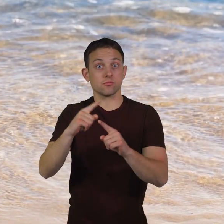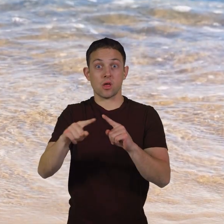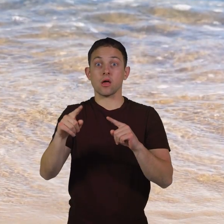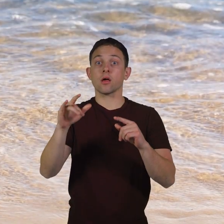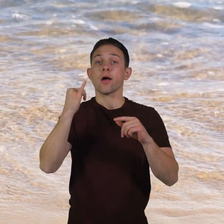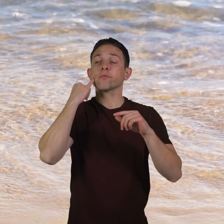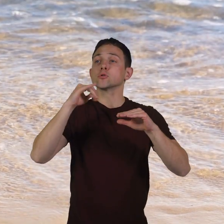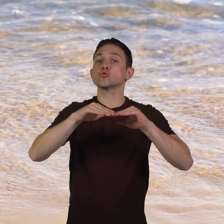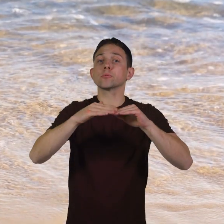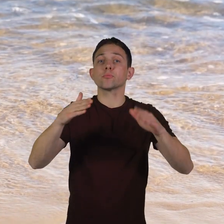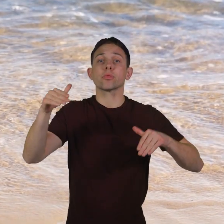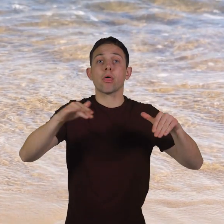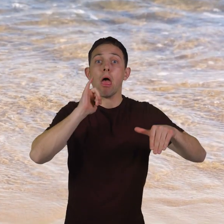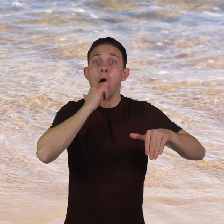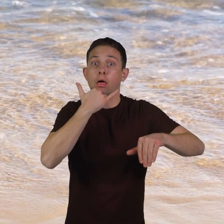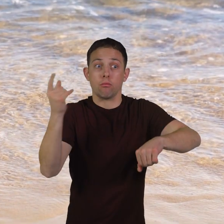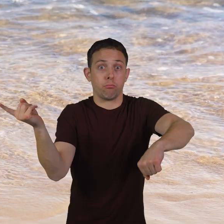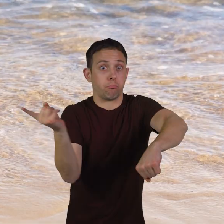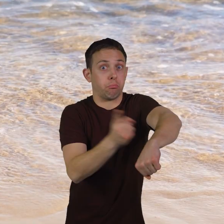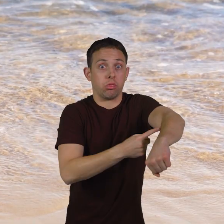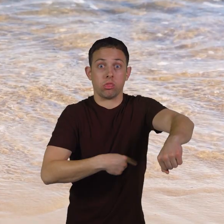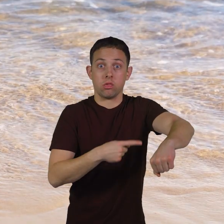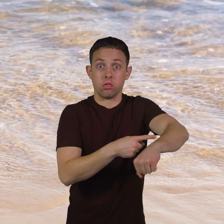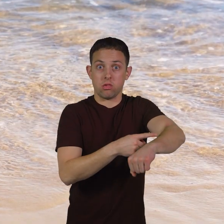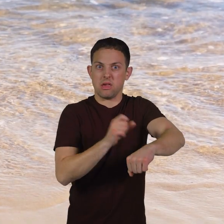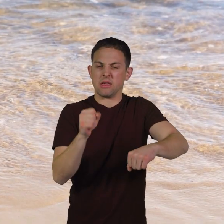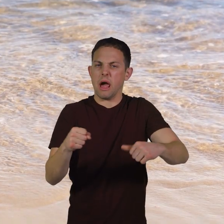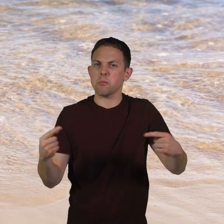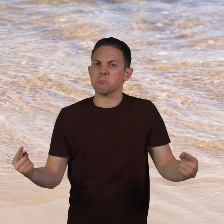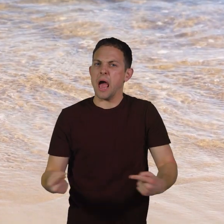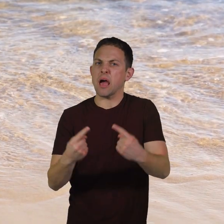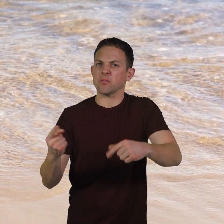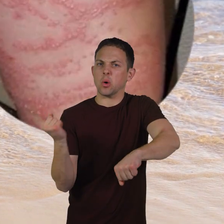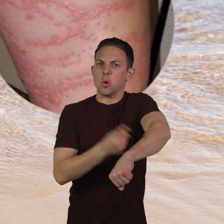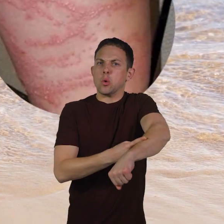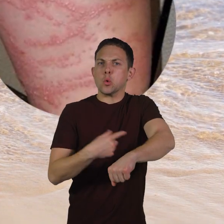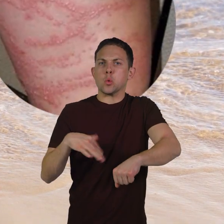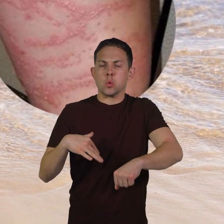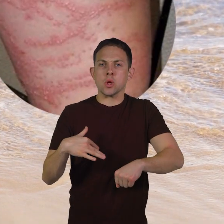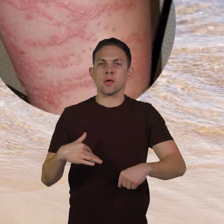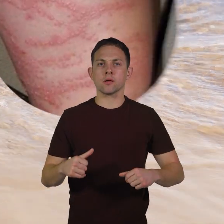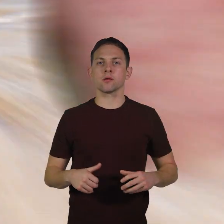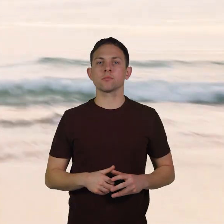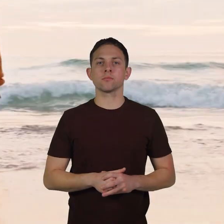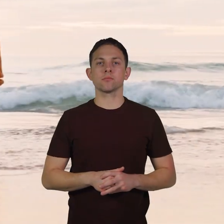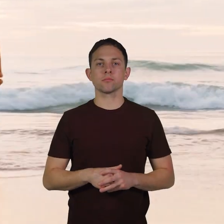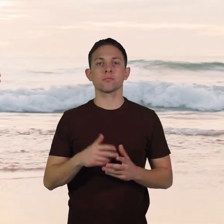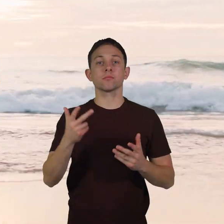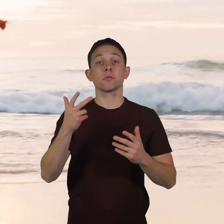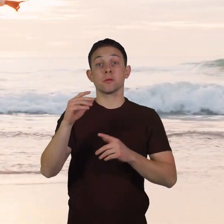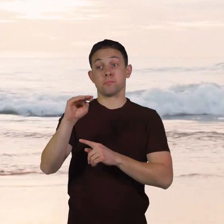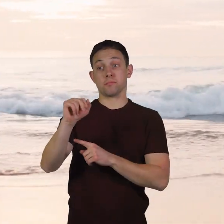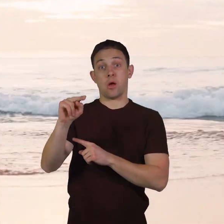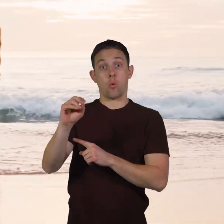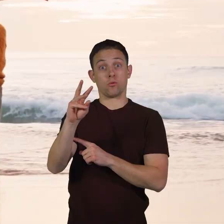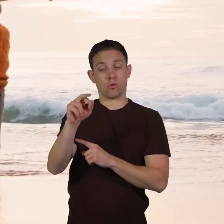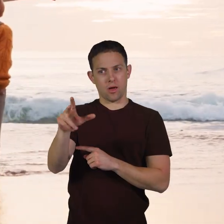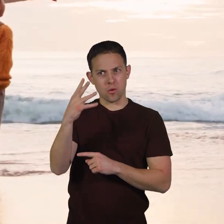a swimmer accidentally brushes against them, it can result in a painful sting. Even though manowars look stunning,